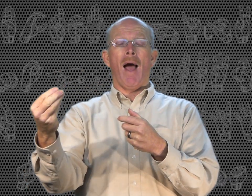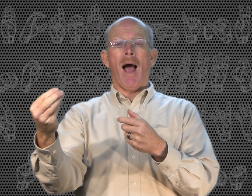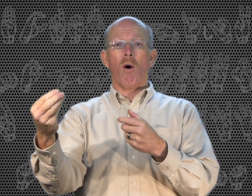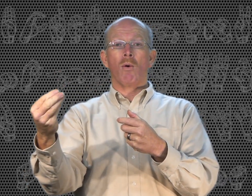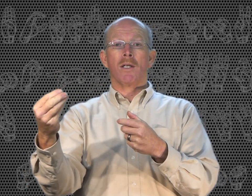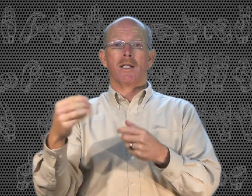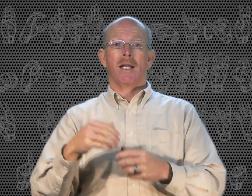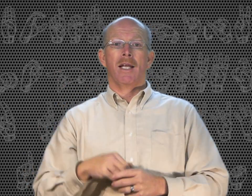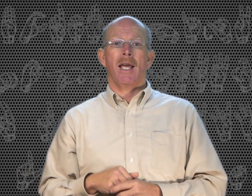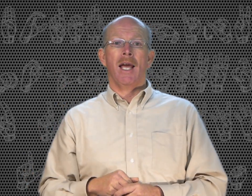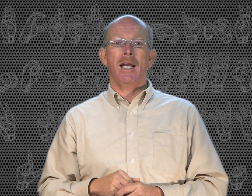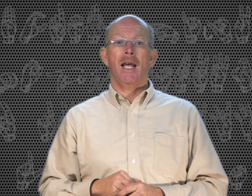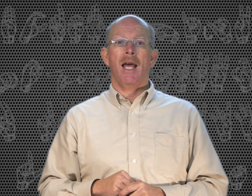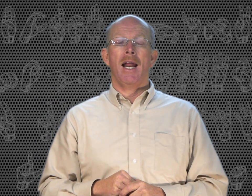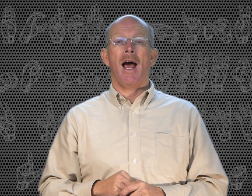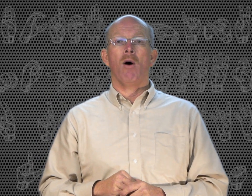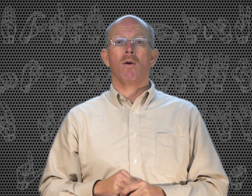out, in and out.